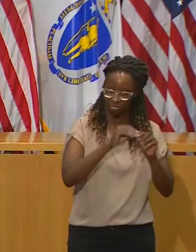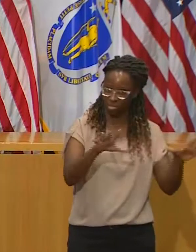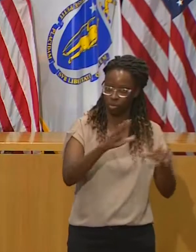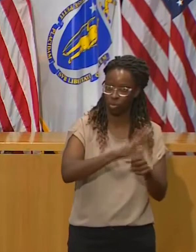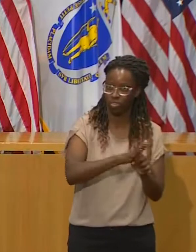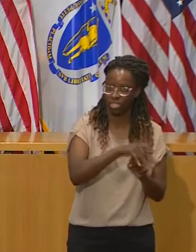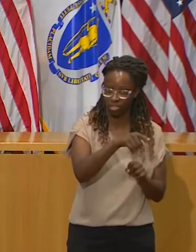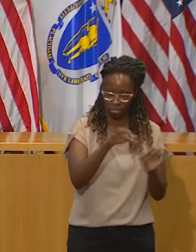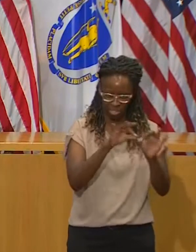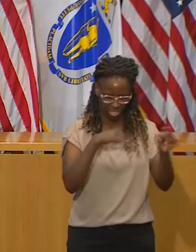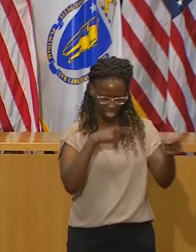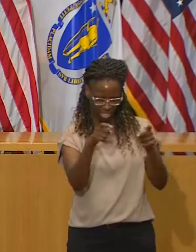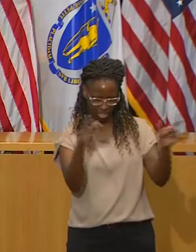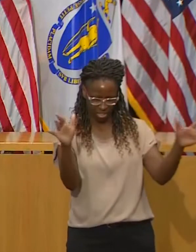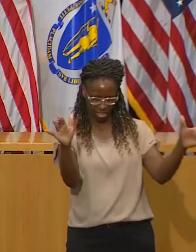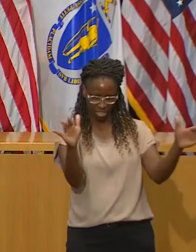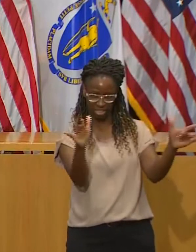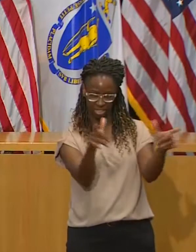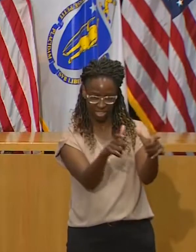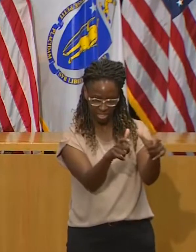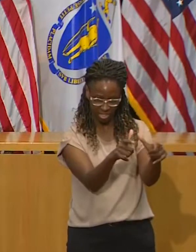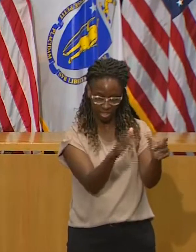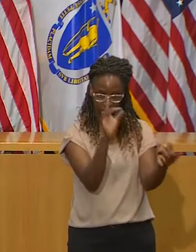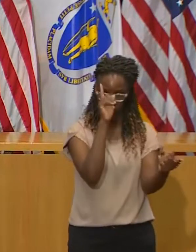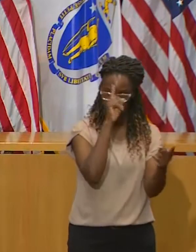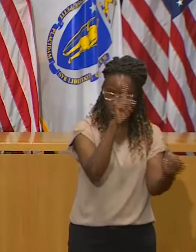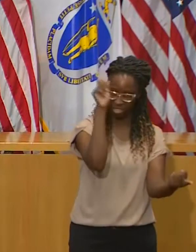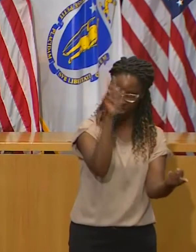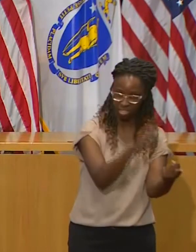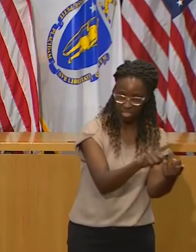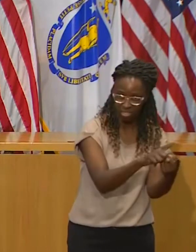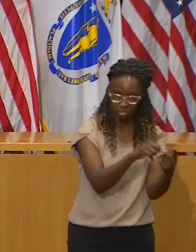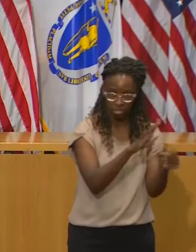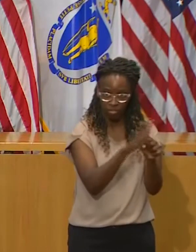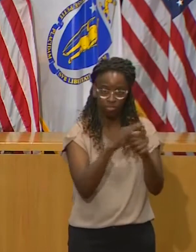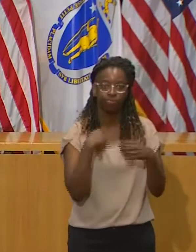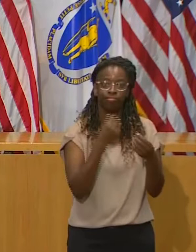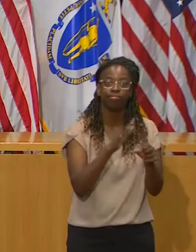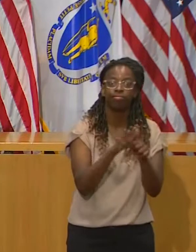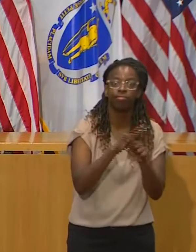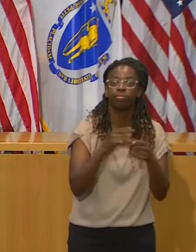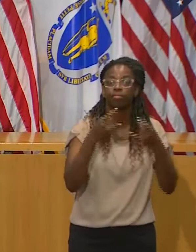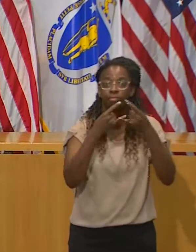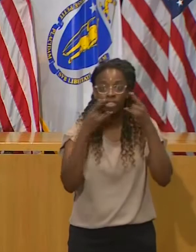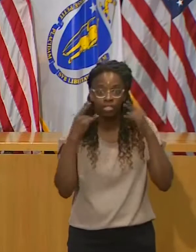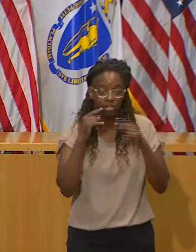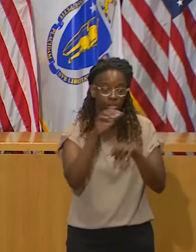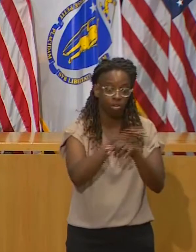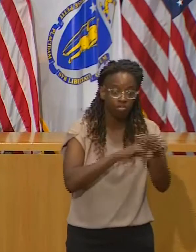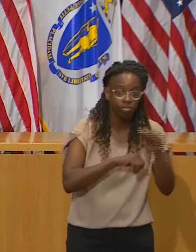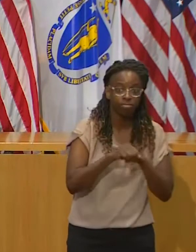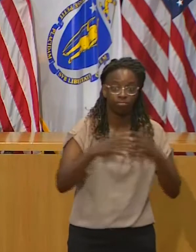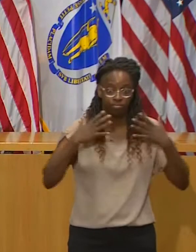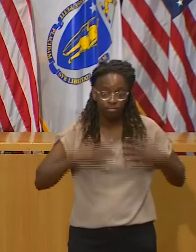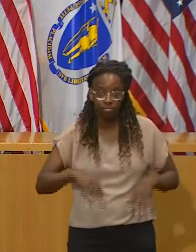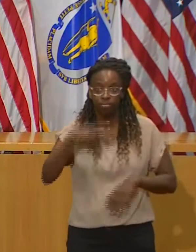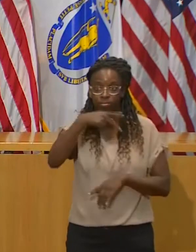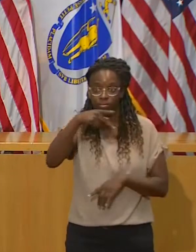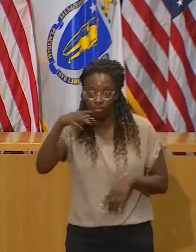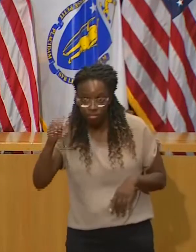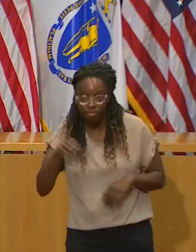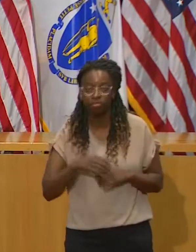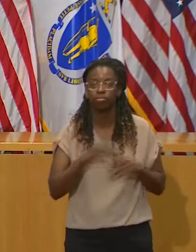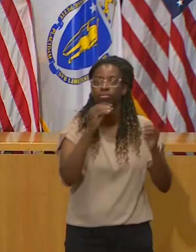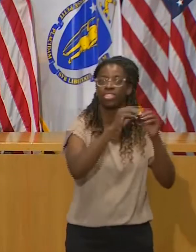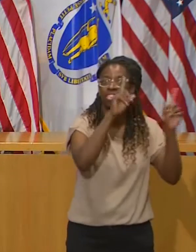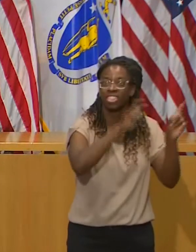in these settings with adequate PPE, doing much more regular testing, infection control policies,